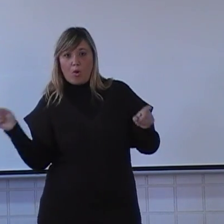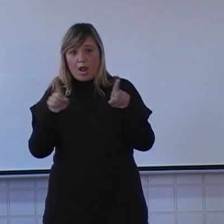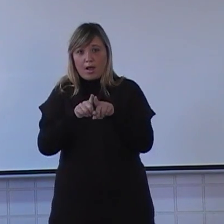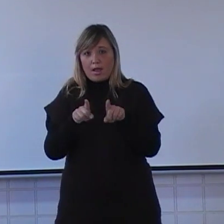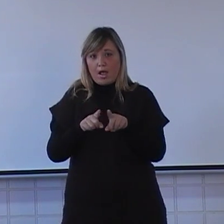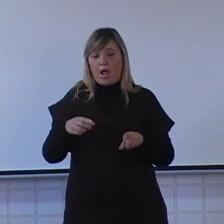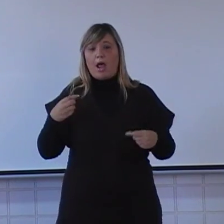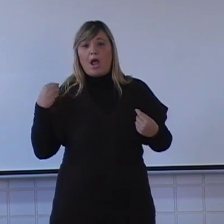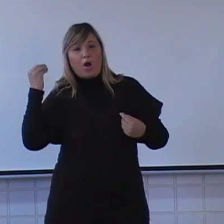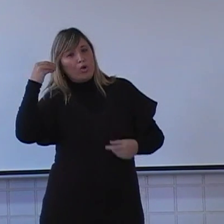the world.